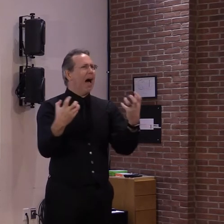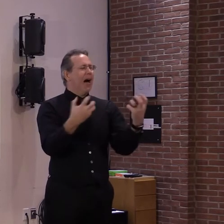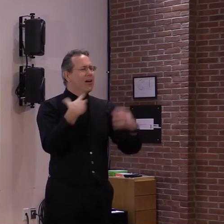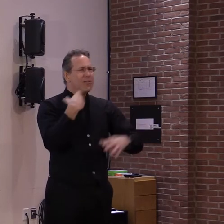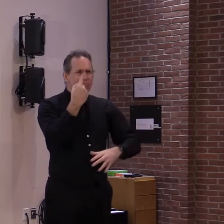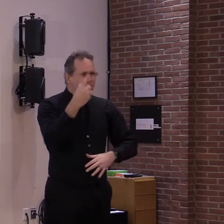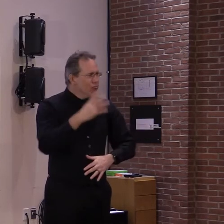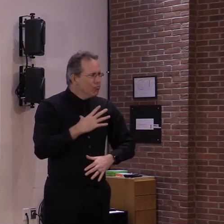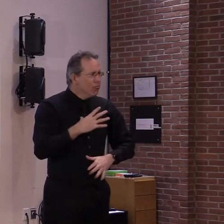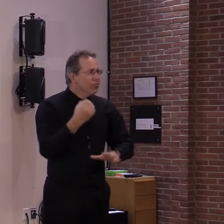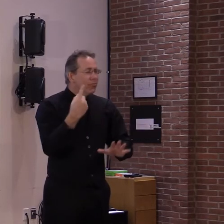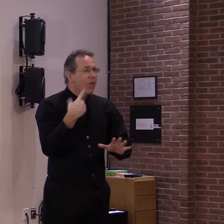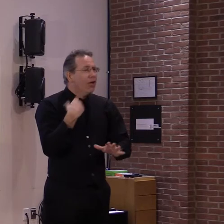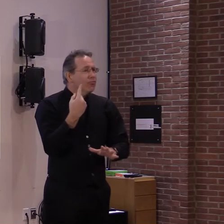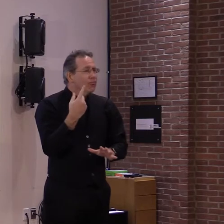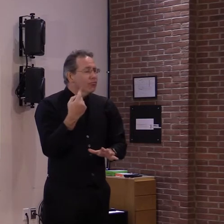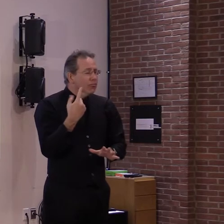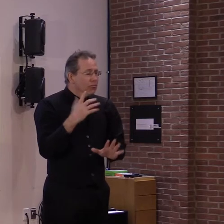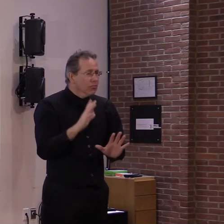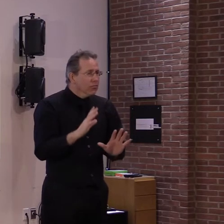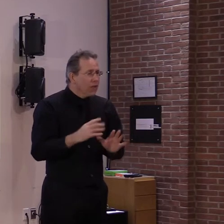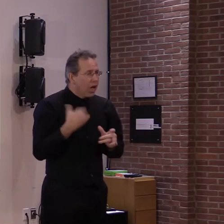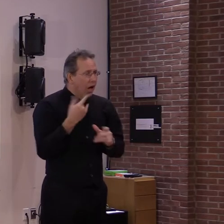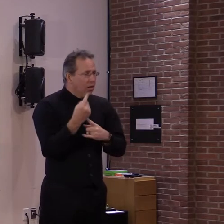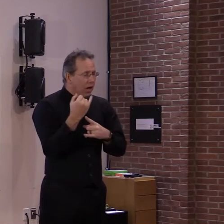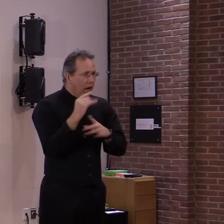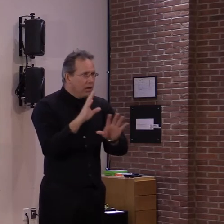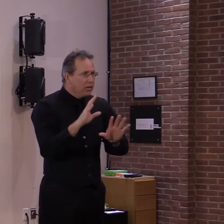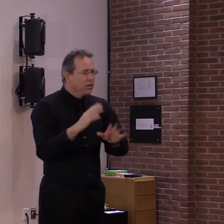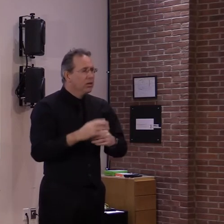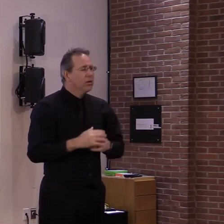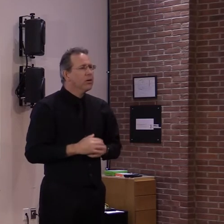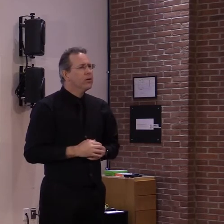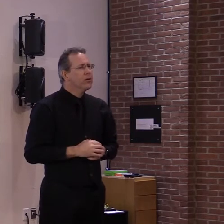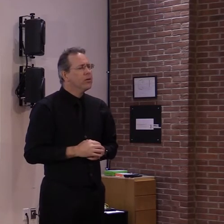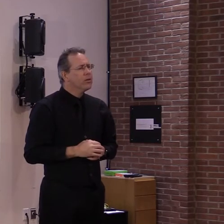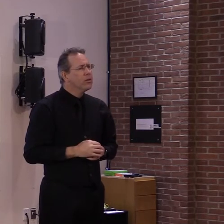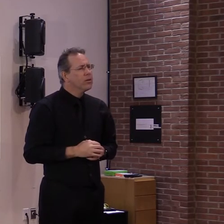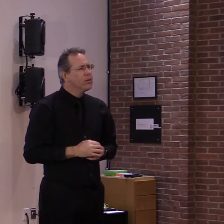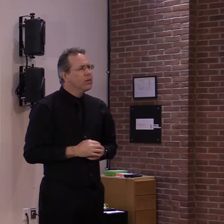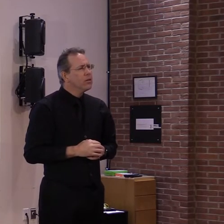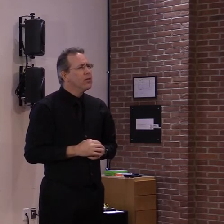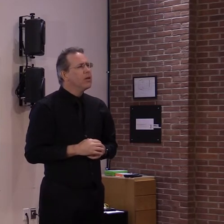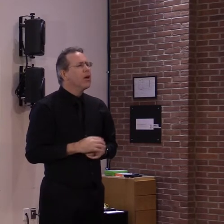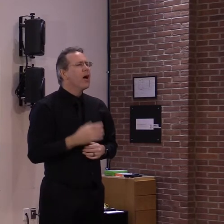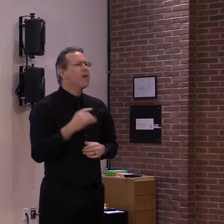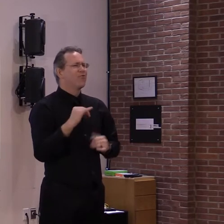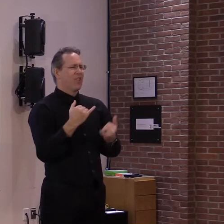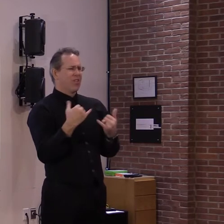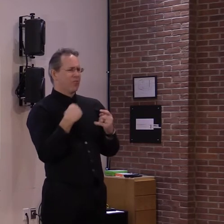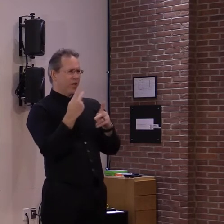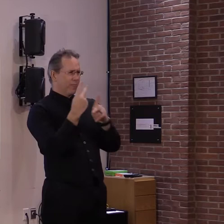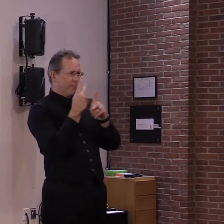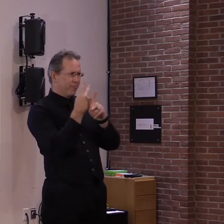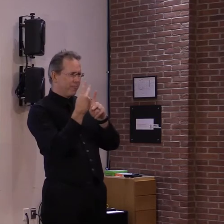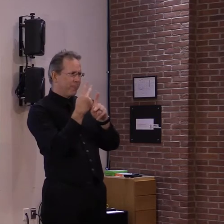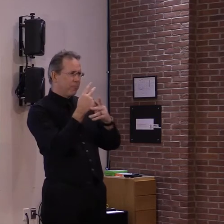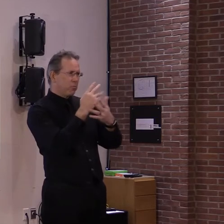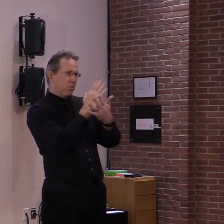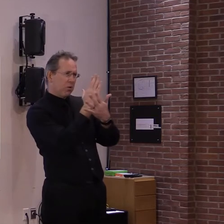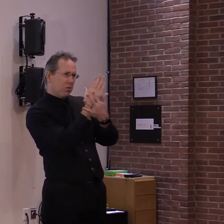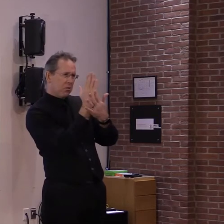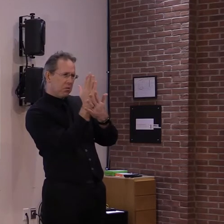takes the vaccine. So we think that, you know, end of winter, beginning of spring